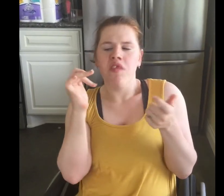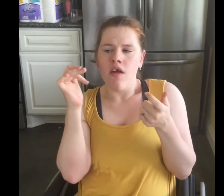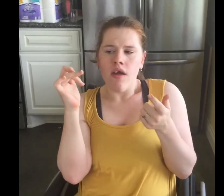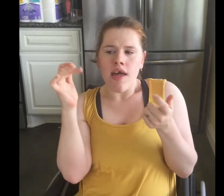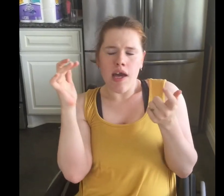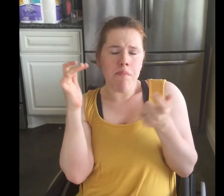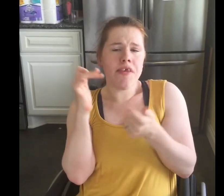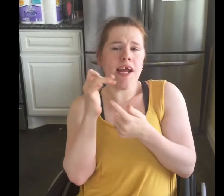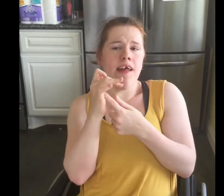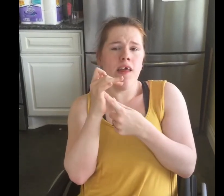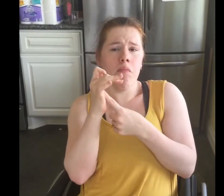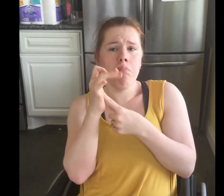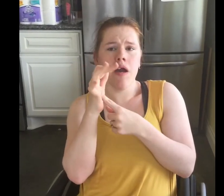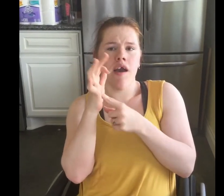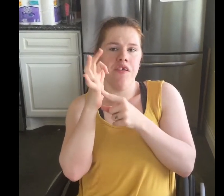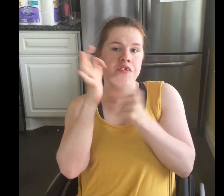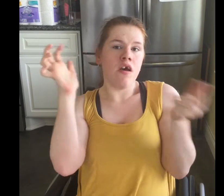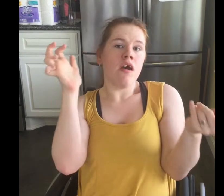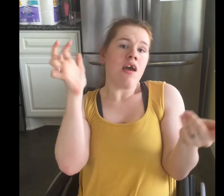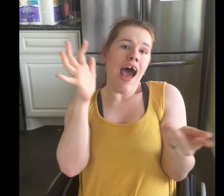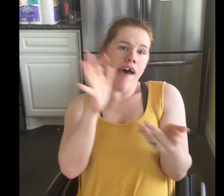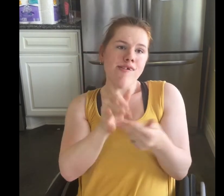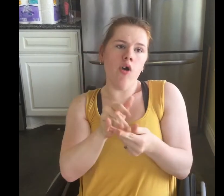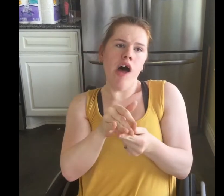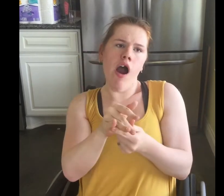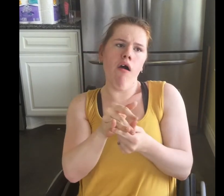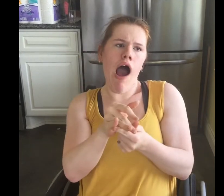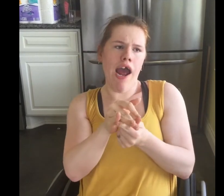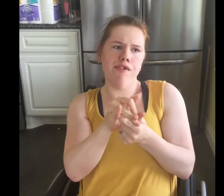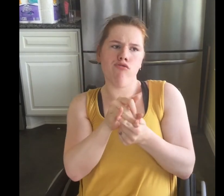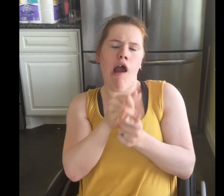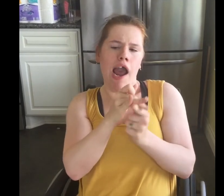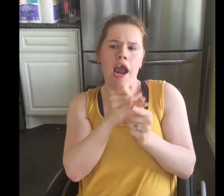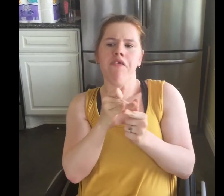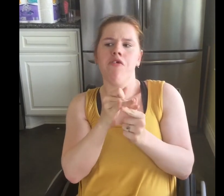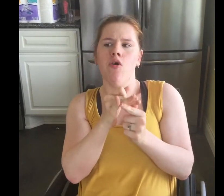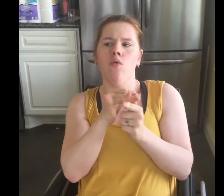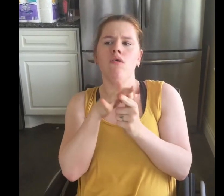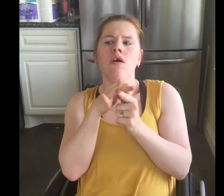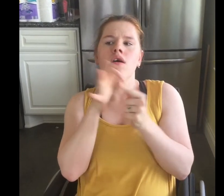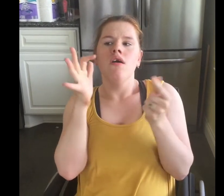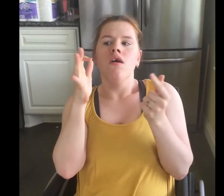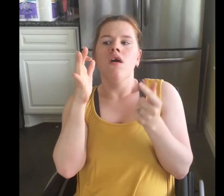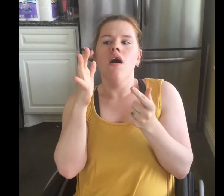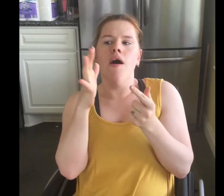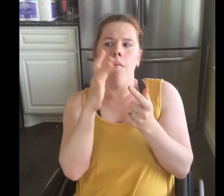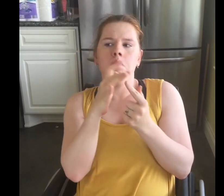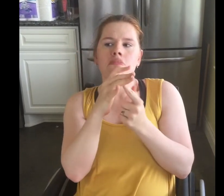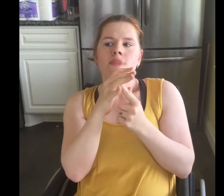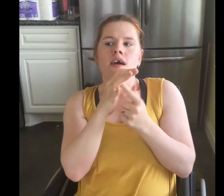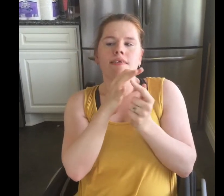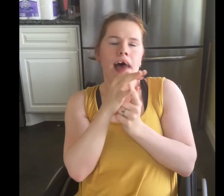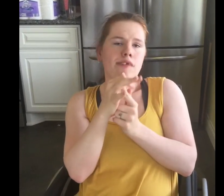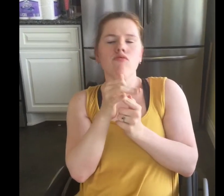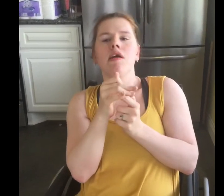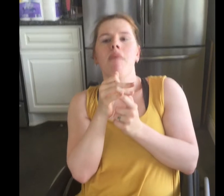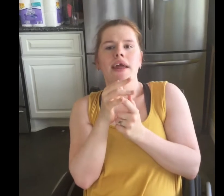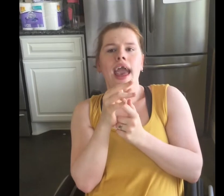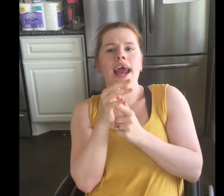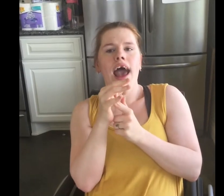hemp seed in them because as you all know I try to naturally medicate